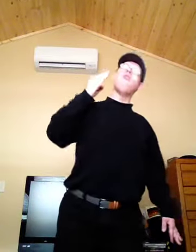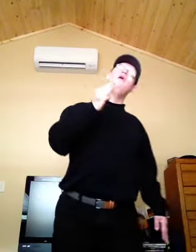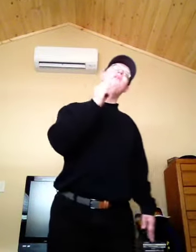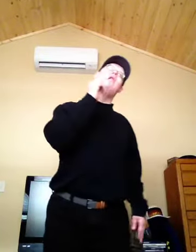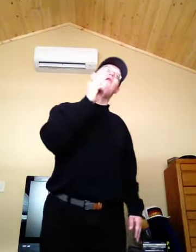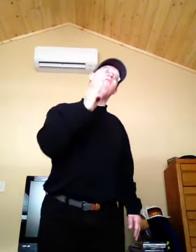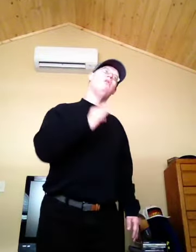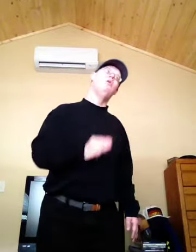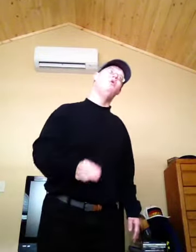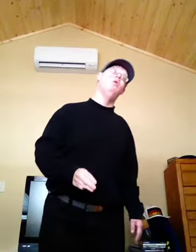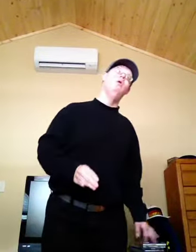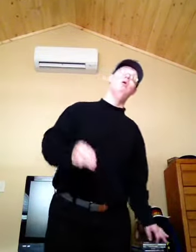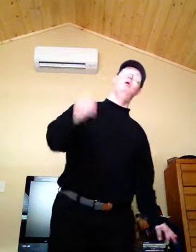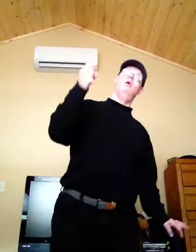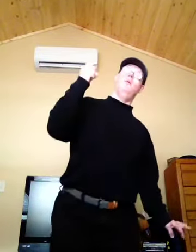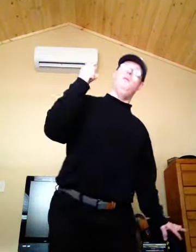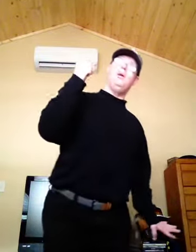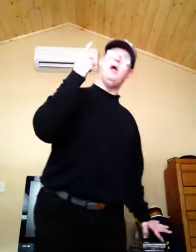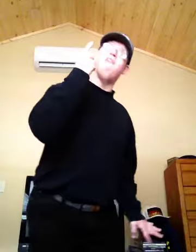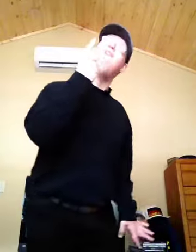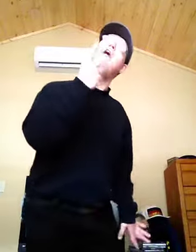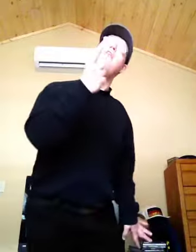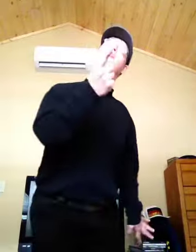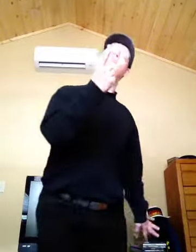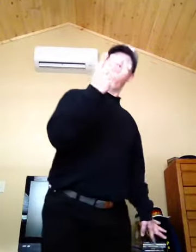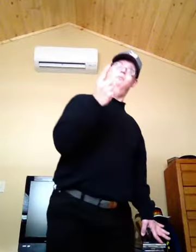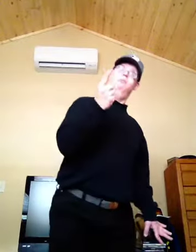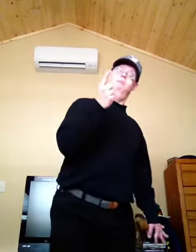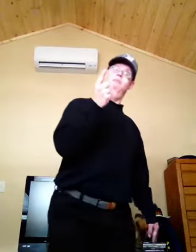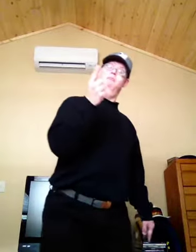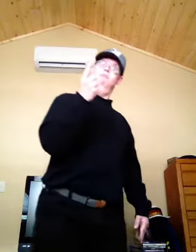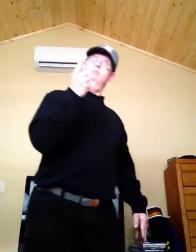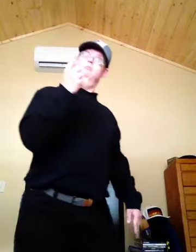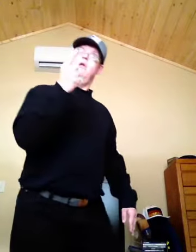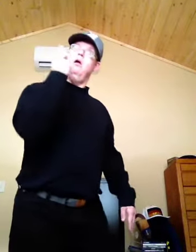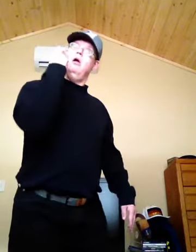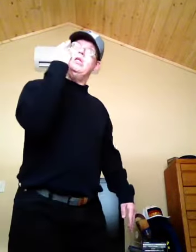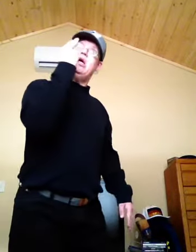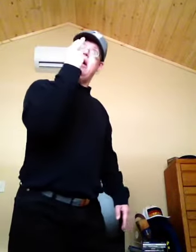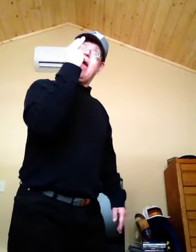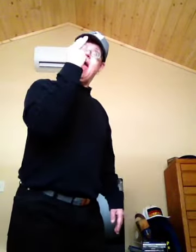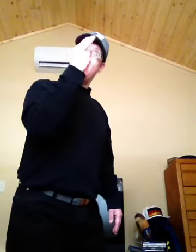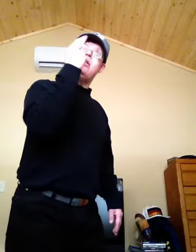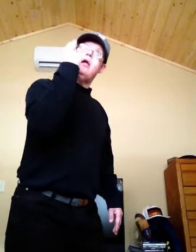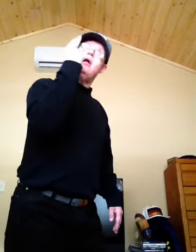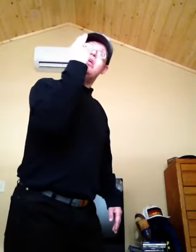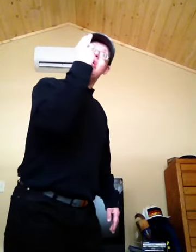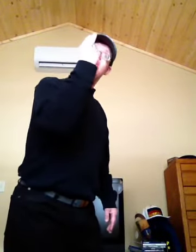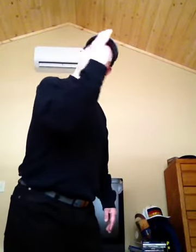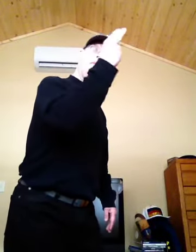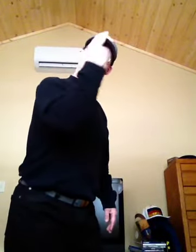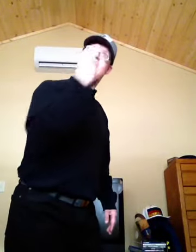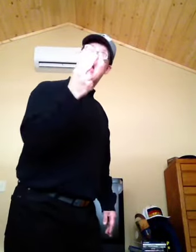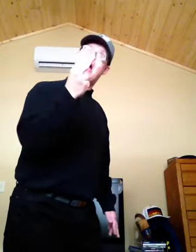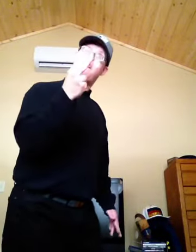thing they love to do. Pick fights and cheap shots.